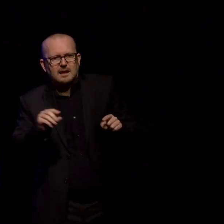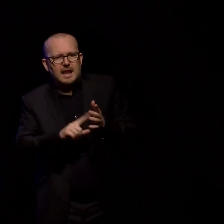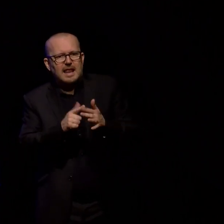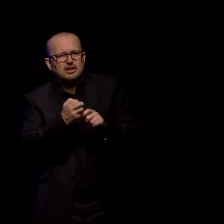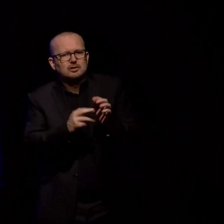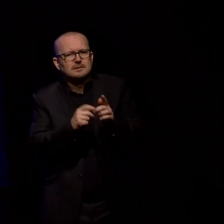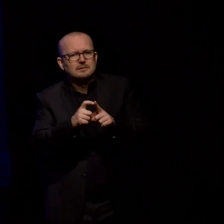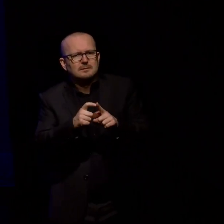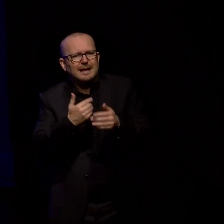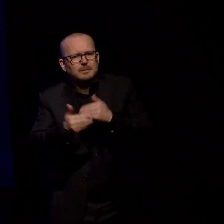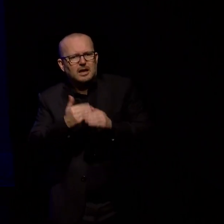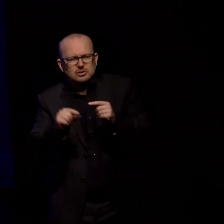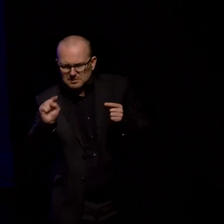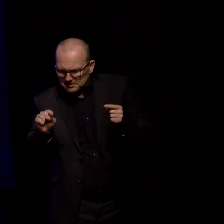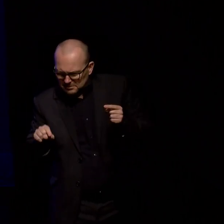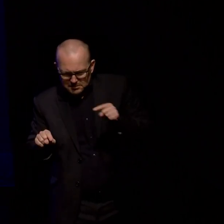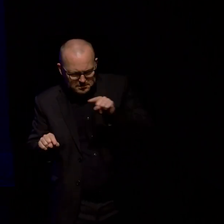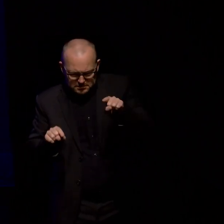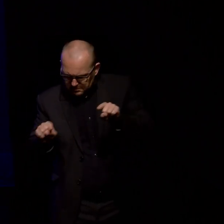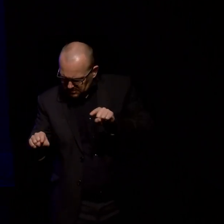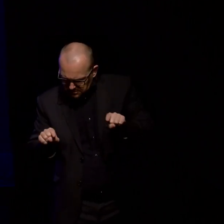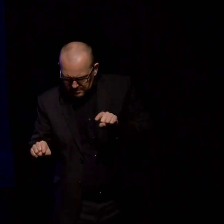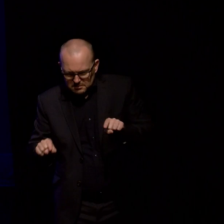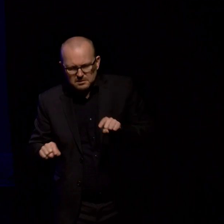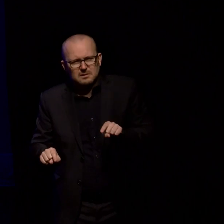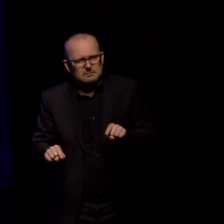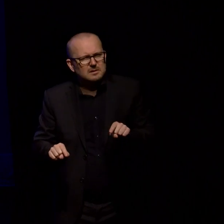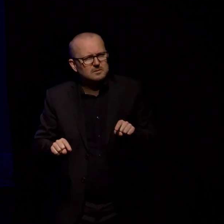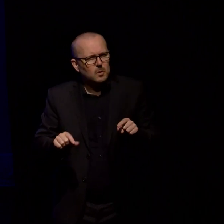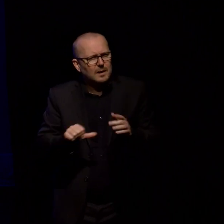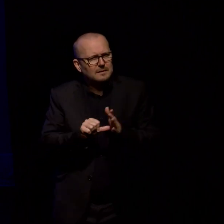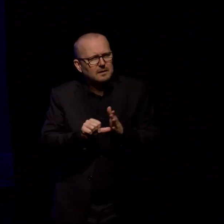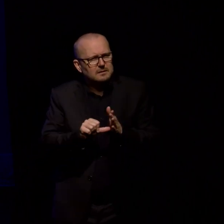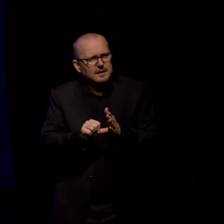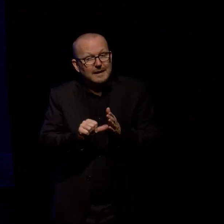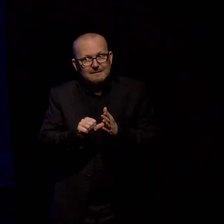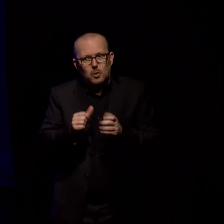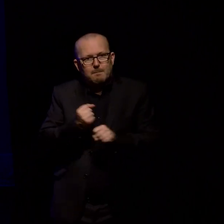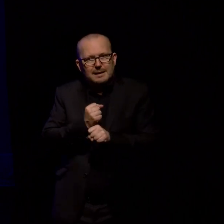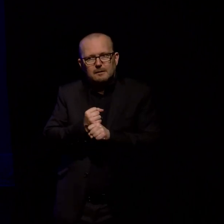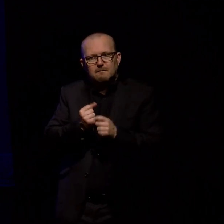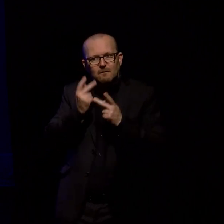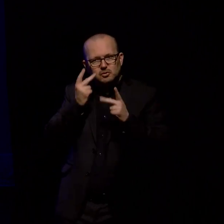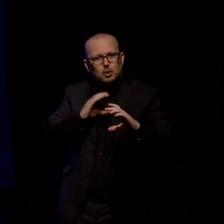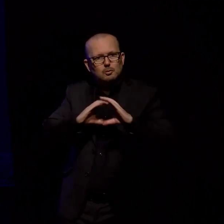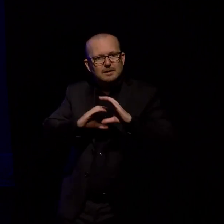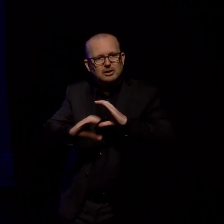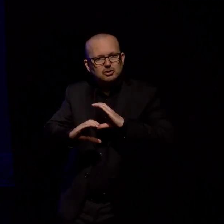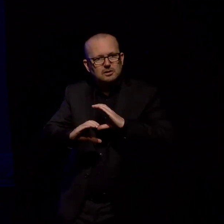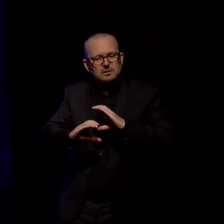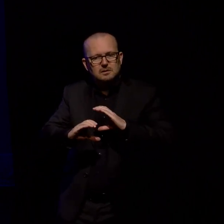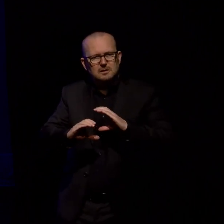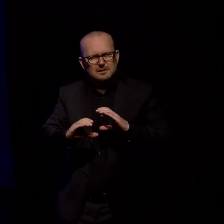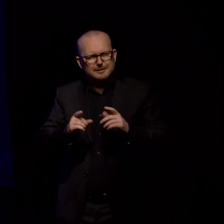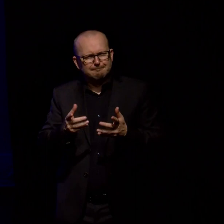it really is difficult when you are creating these graphics for visual communication they're great for visual